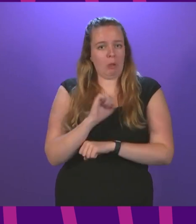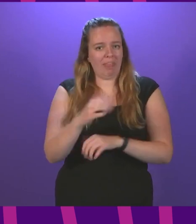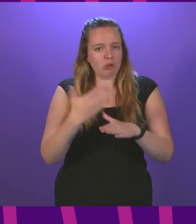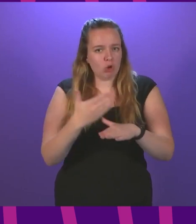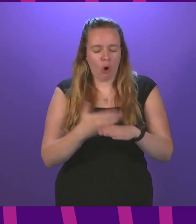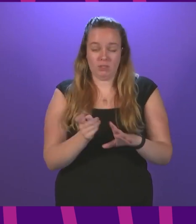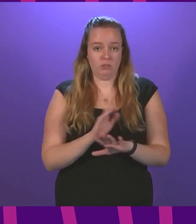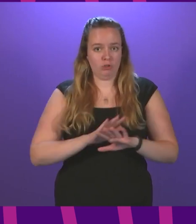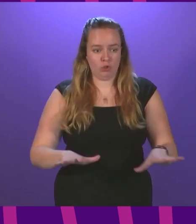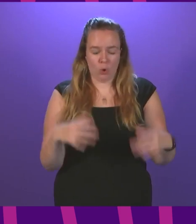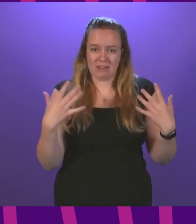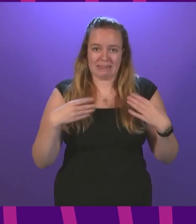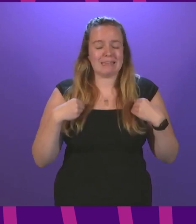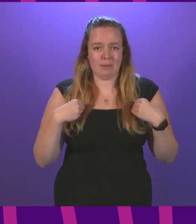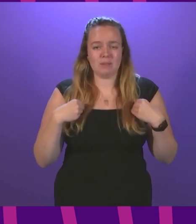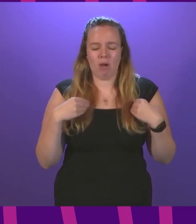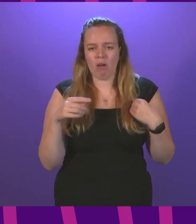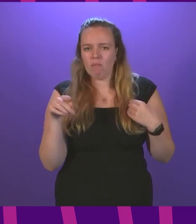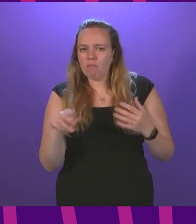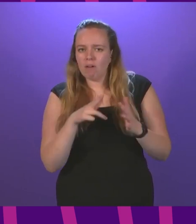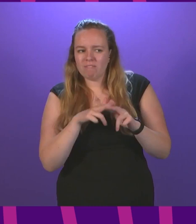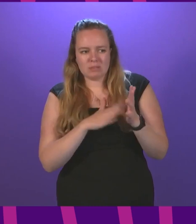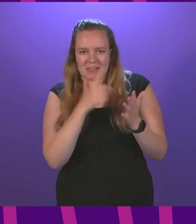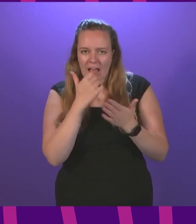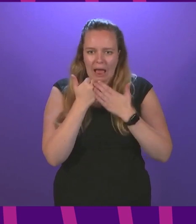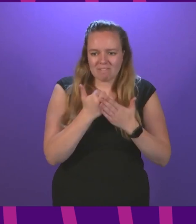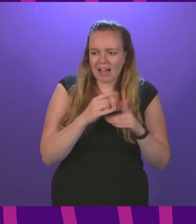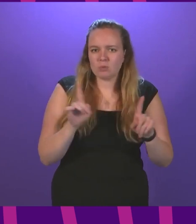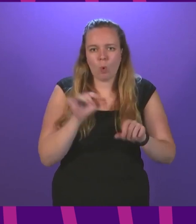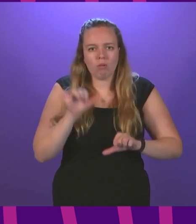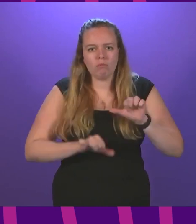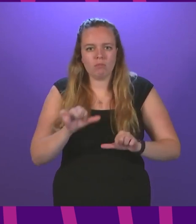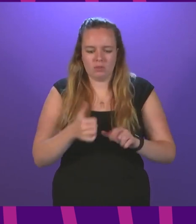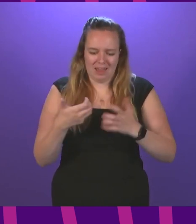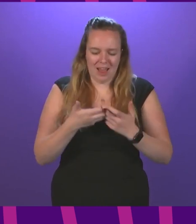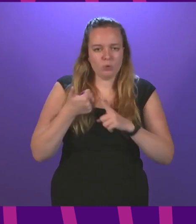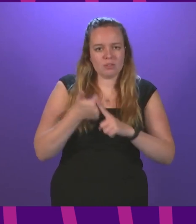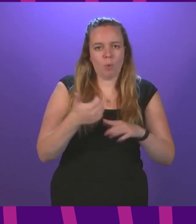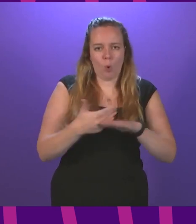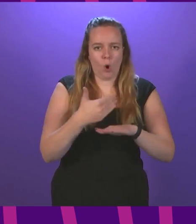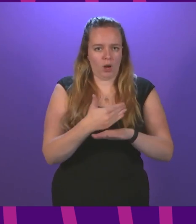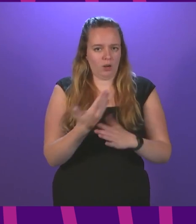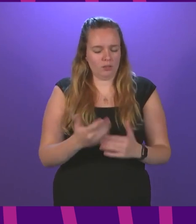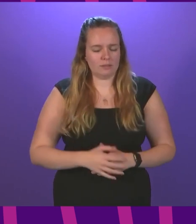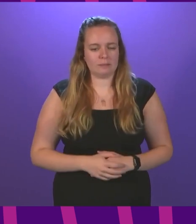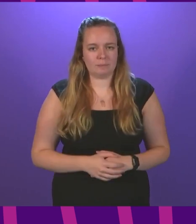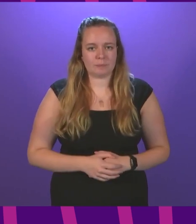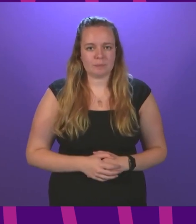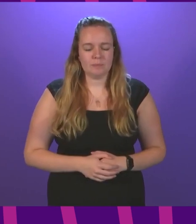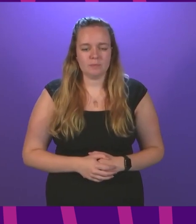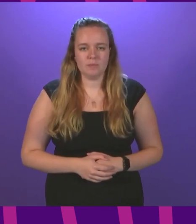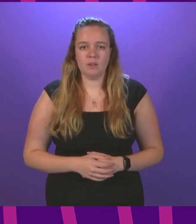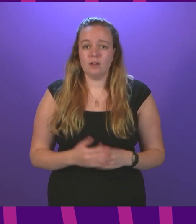completely unacceptable and can she advise what steps are being taken to support workers in this position first minister